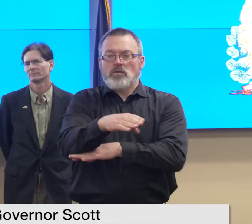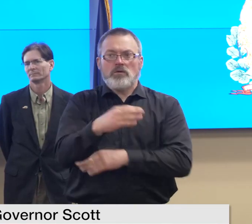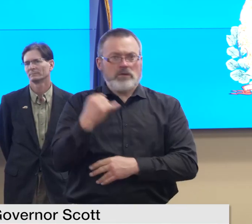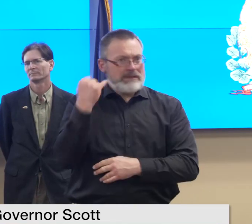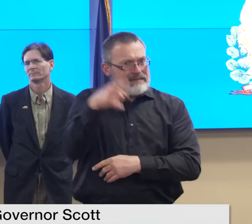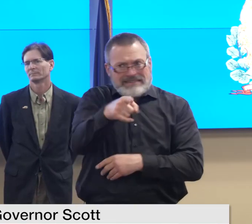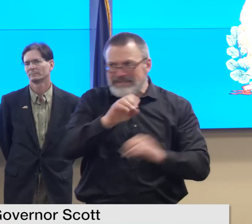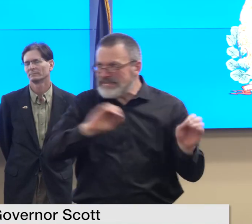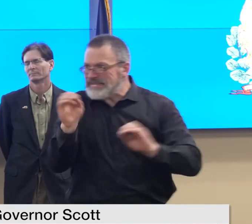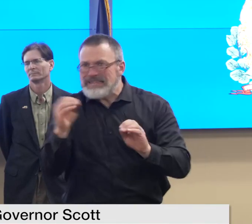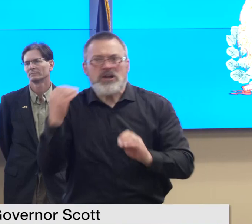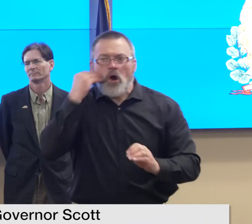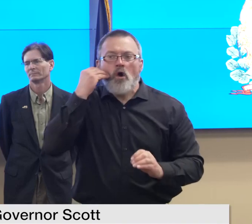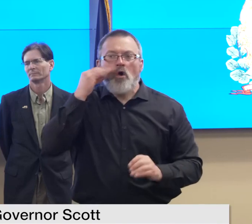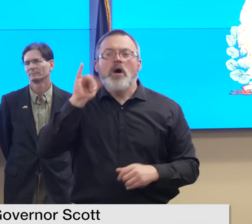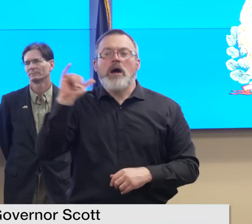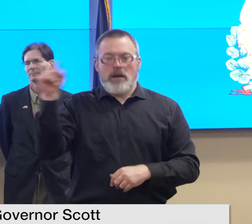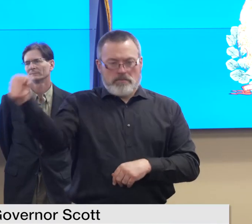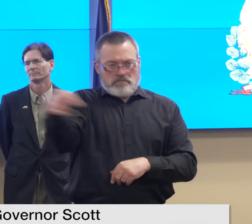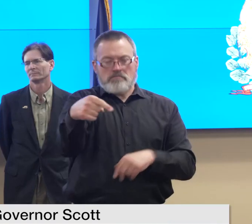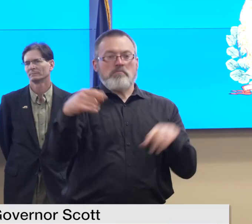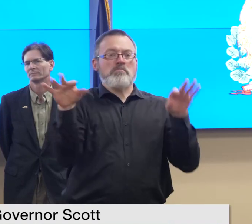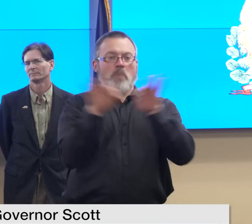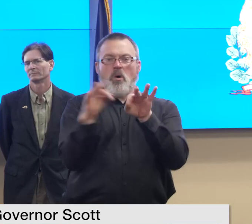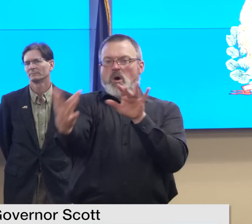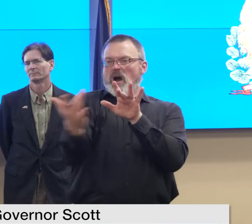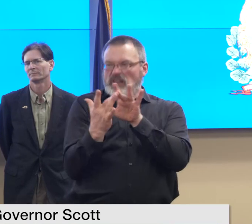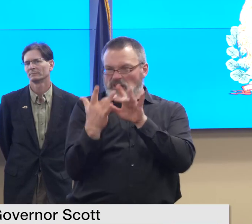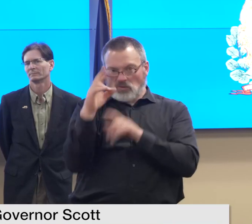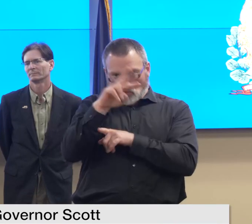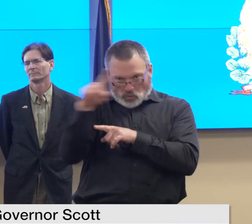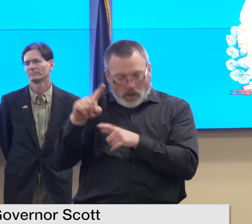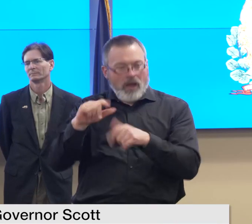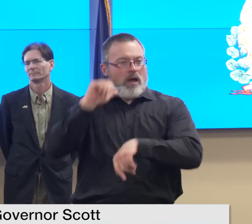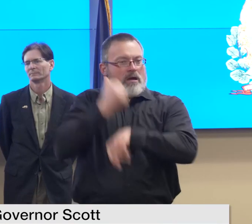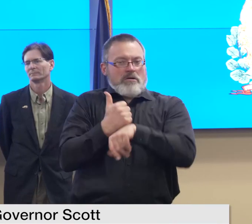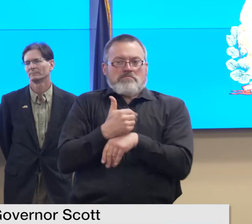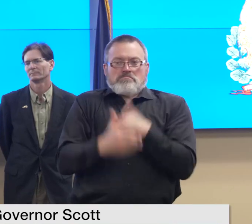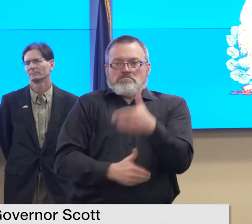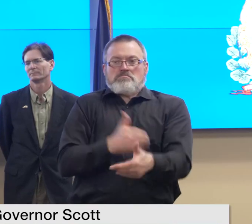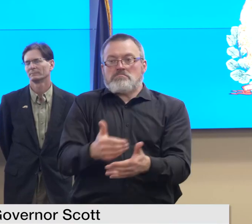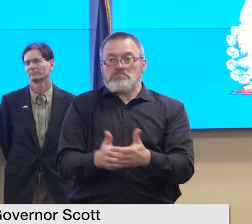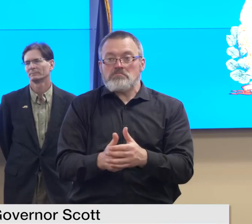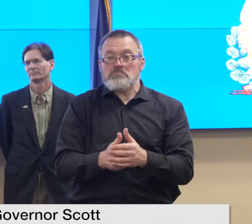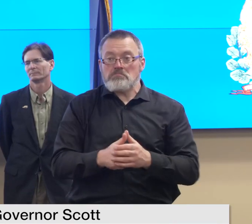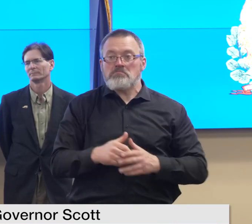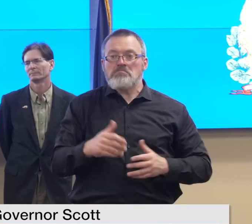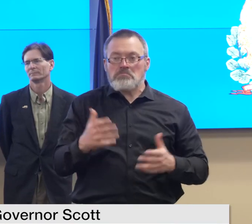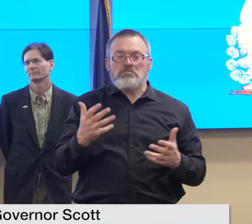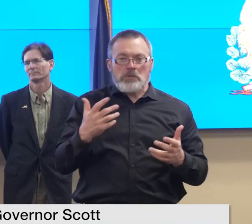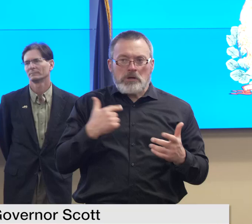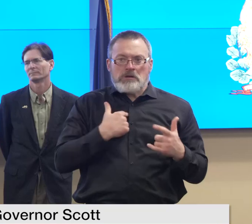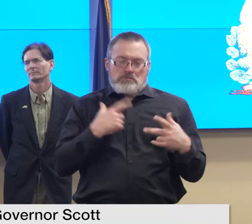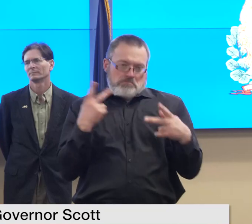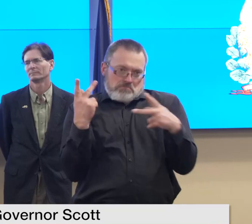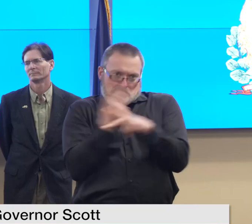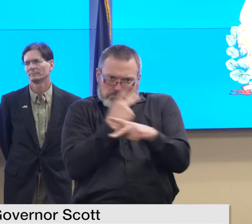211 it's important to note that these shelters can be scaled up or down based on need